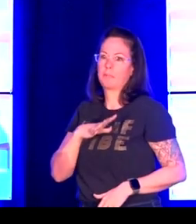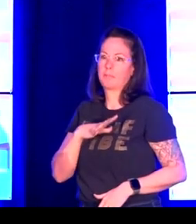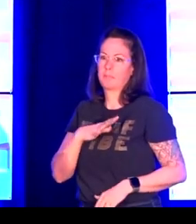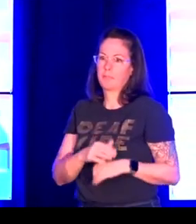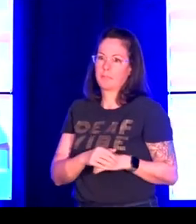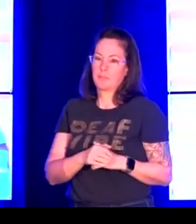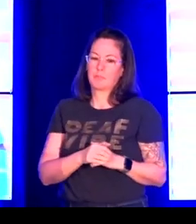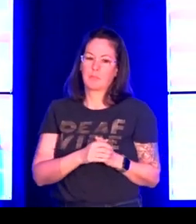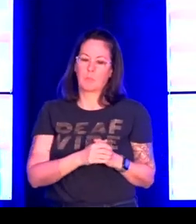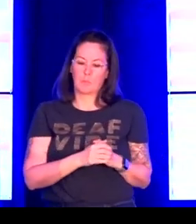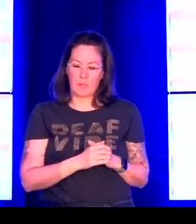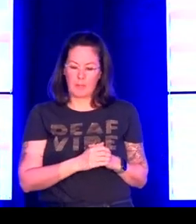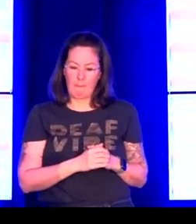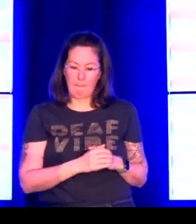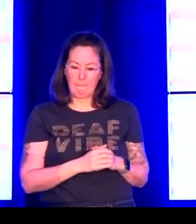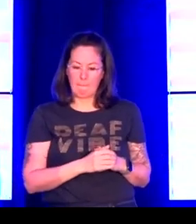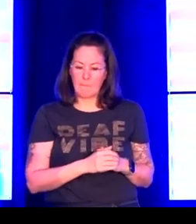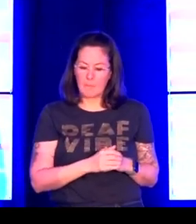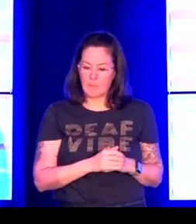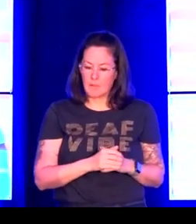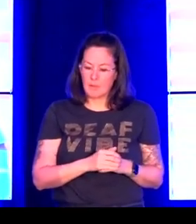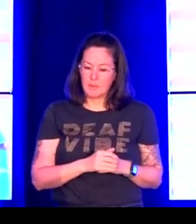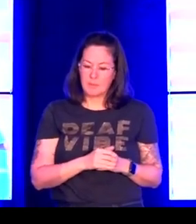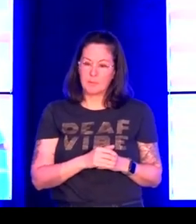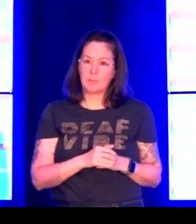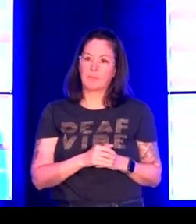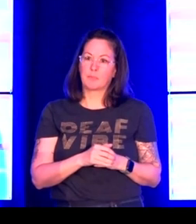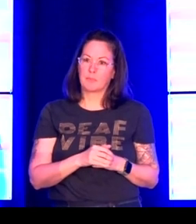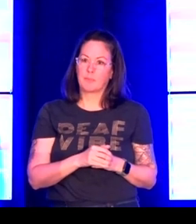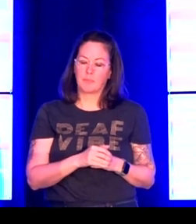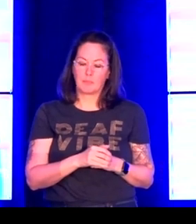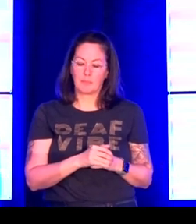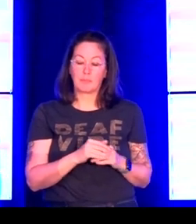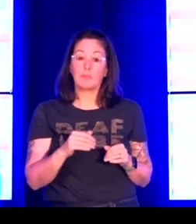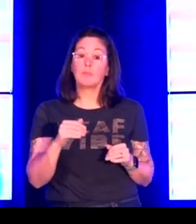left the white text at the bottom this one is called ASL write